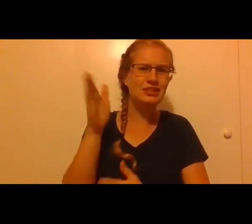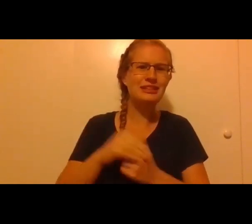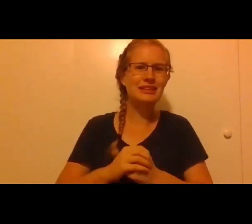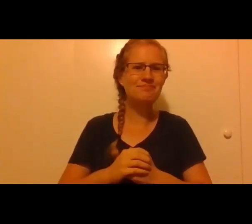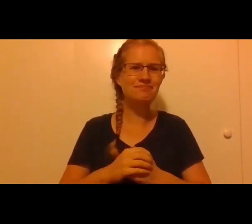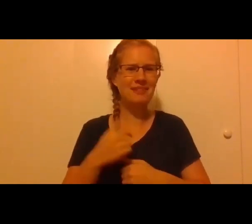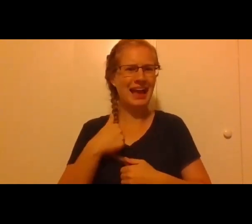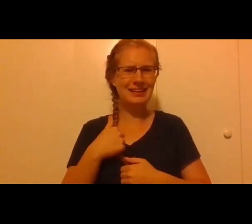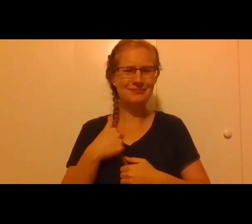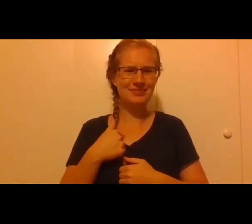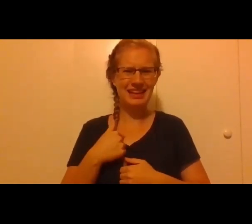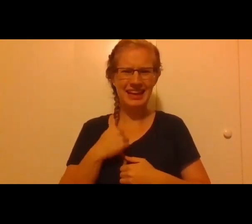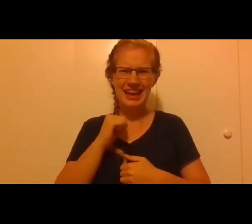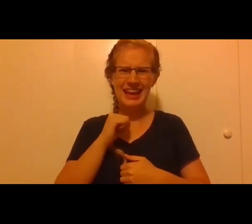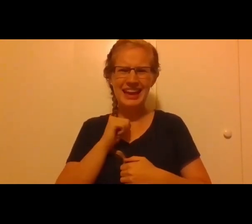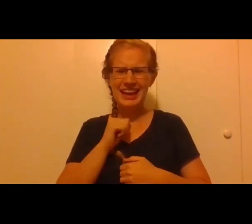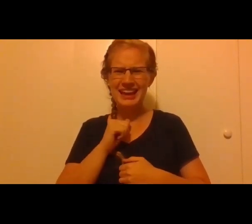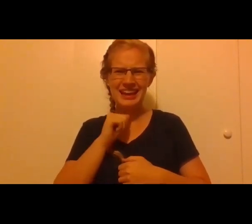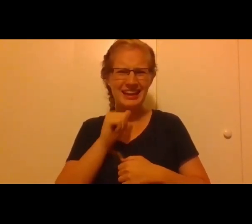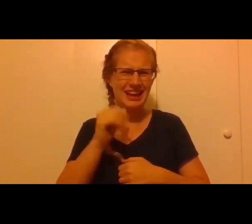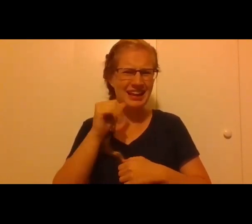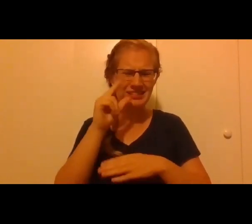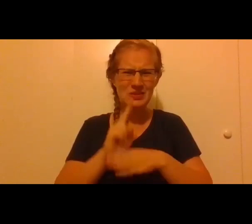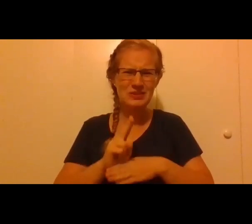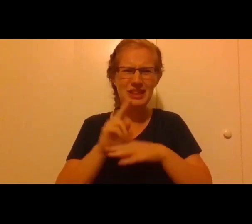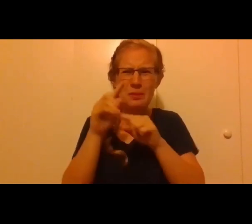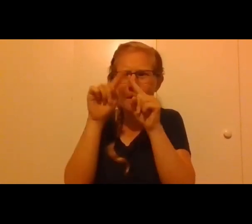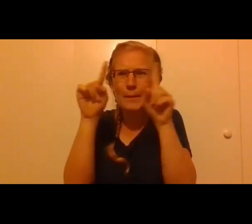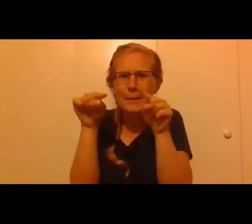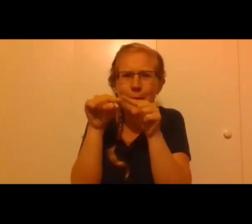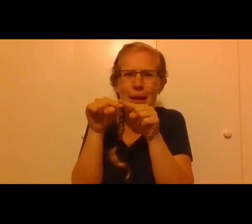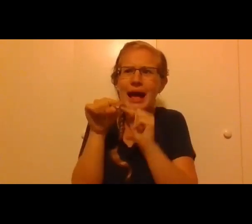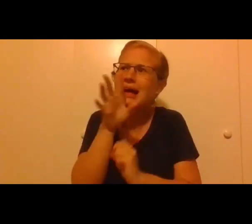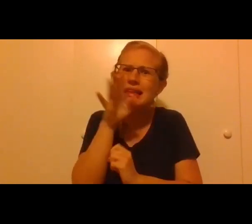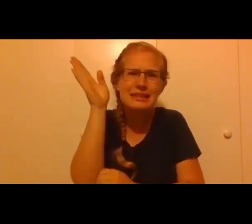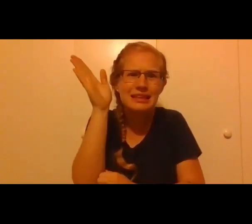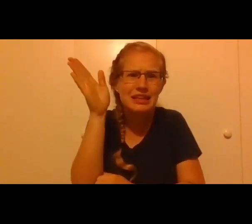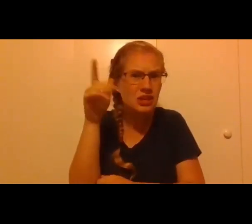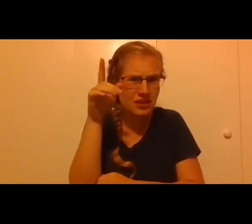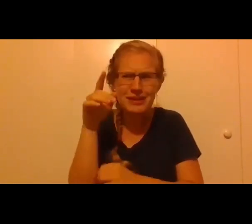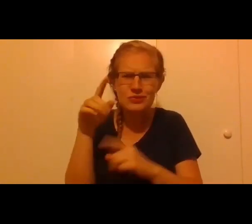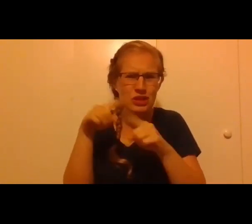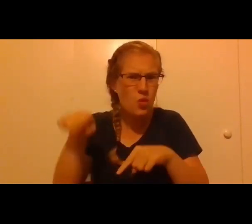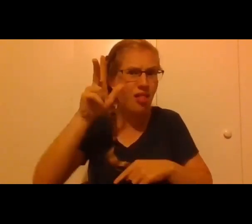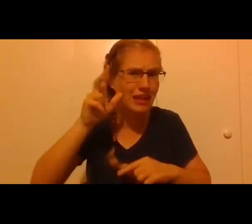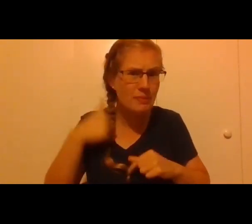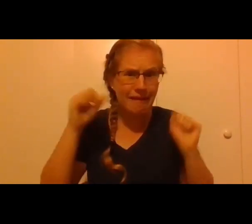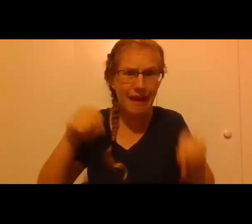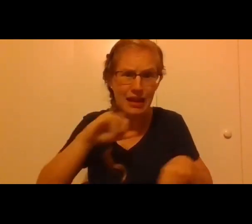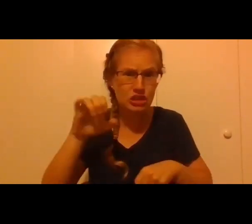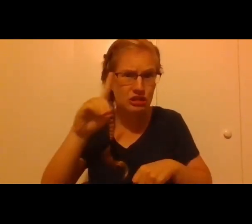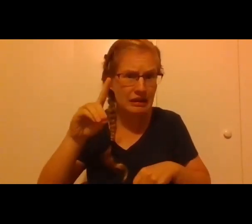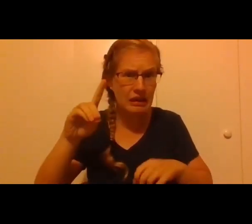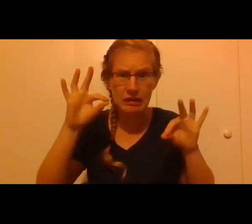I'm not used to being in this little box in the corner of my screen, so I just want to make sure, am I being heard by everybody? J.D., just give me